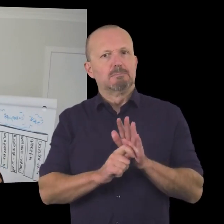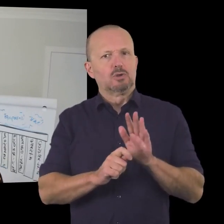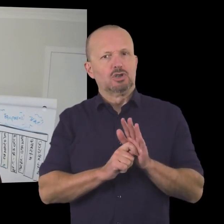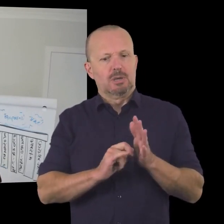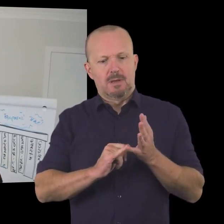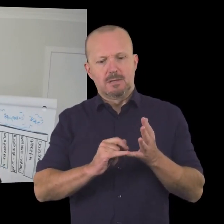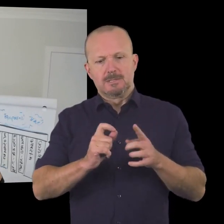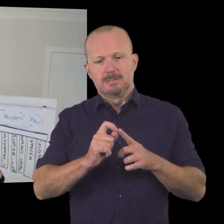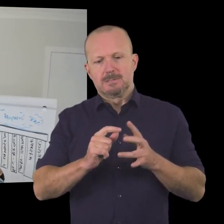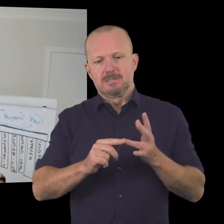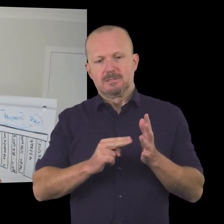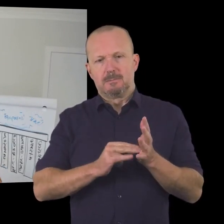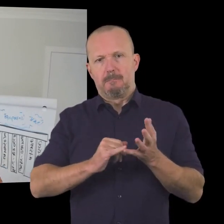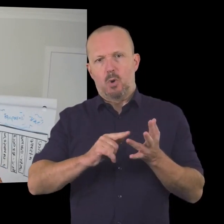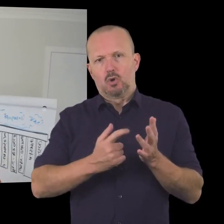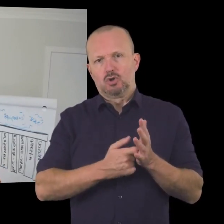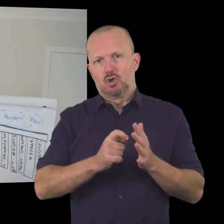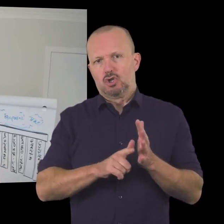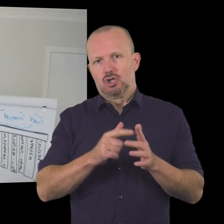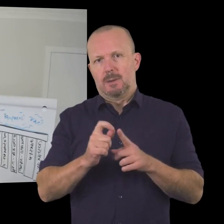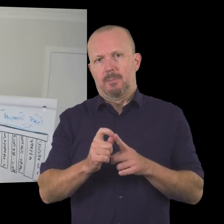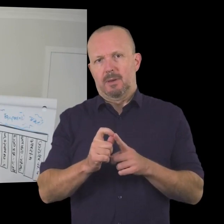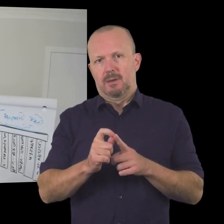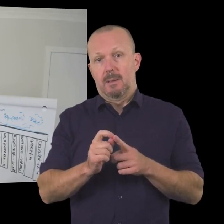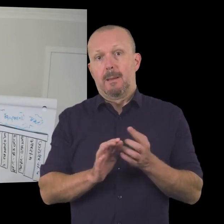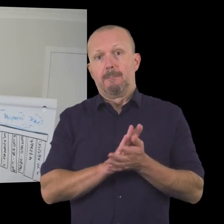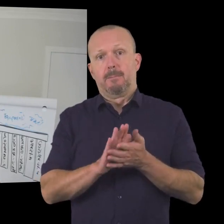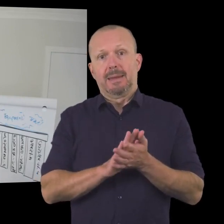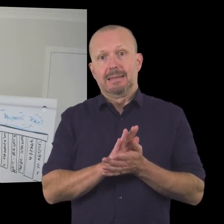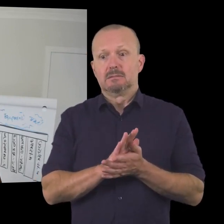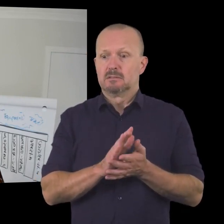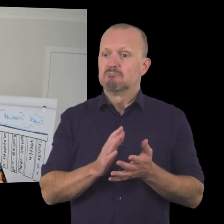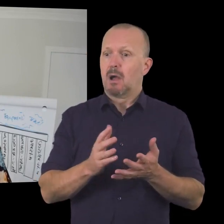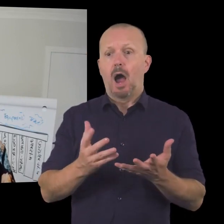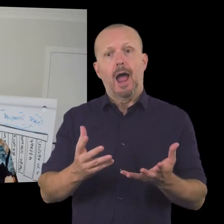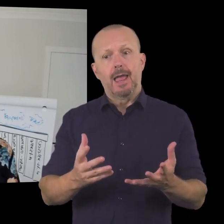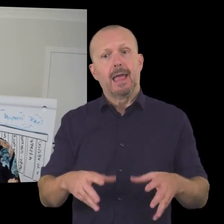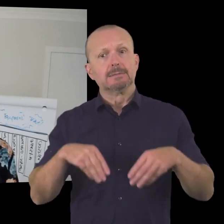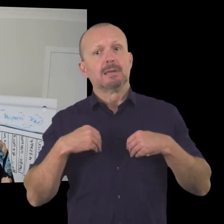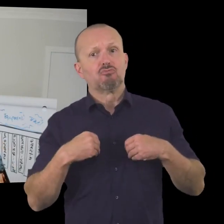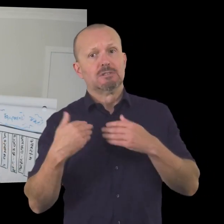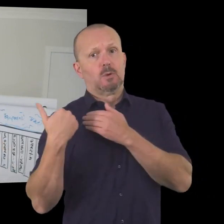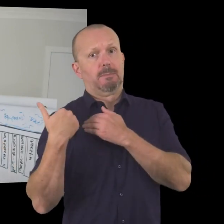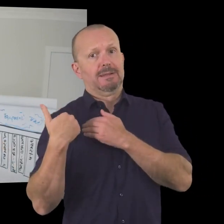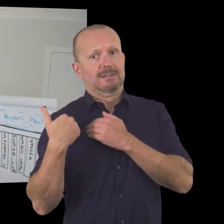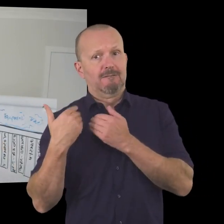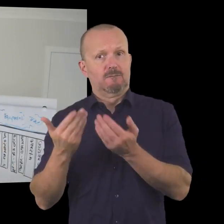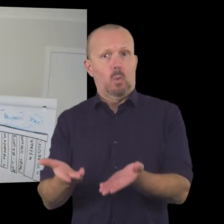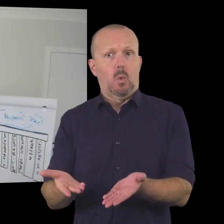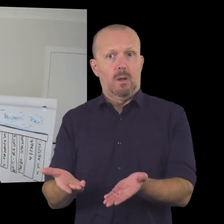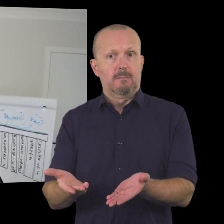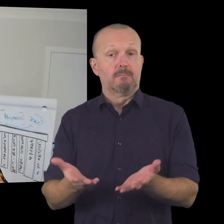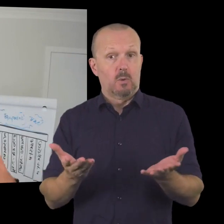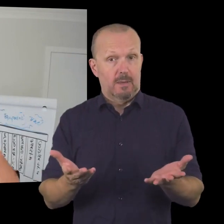uh the definition of sponsorship is to assume responsibility for uh